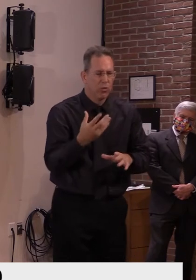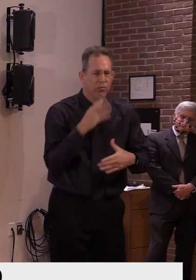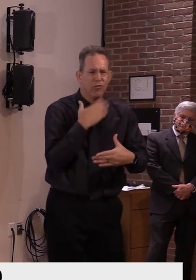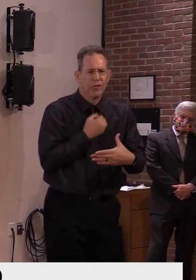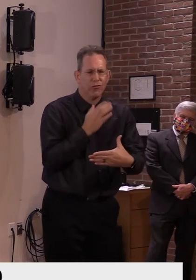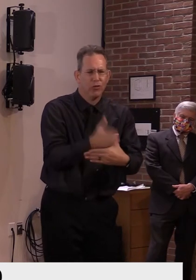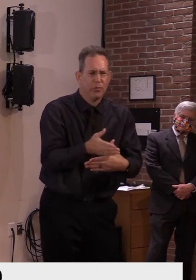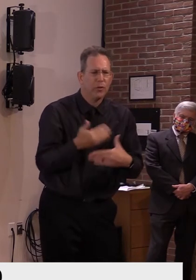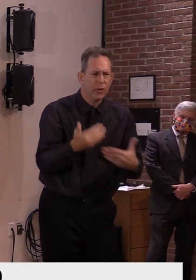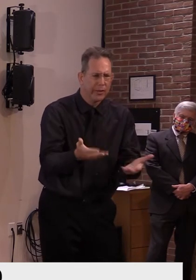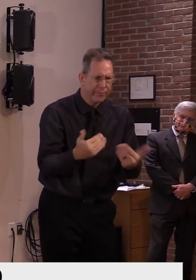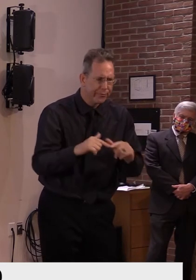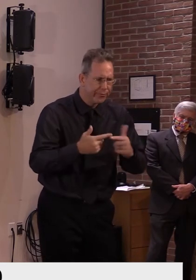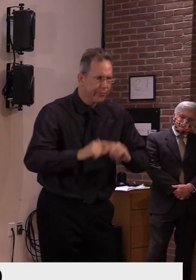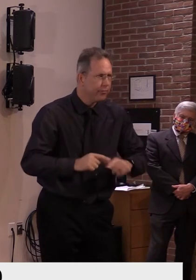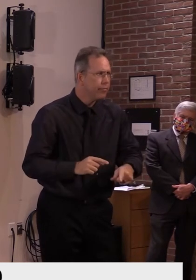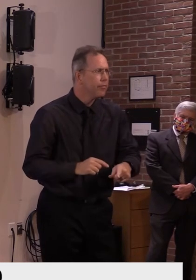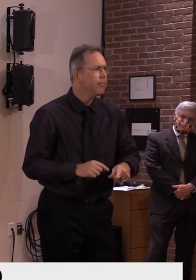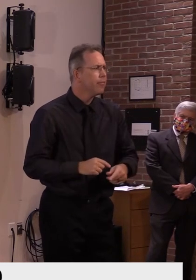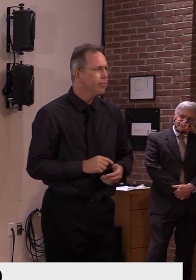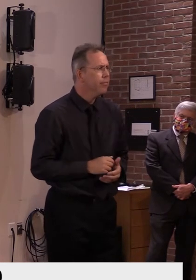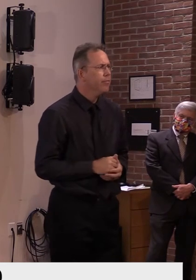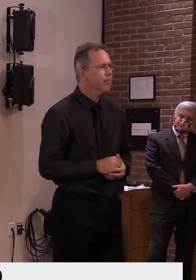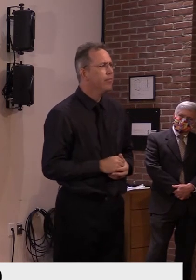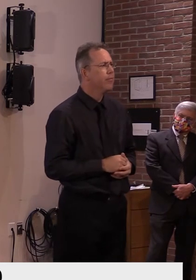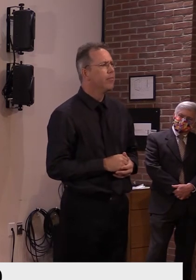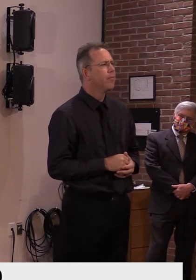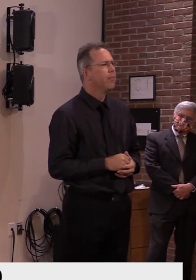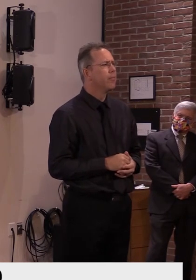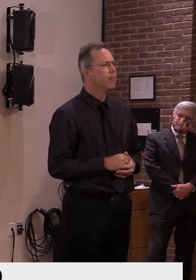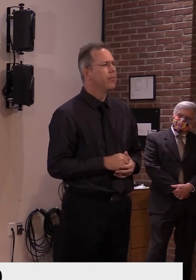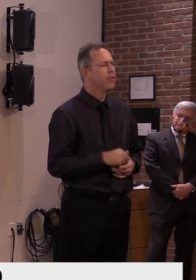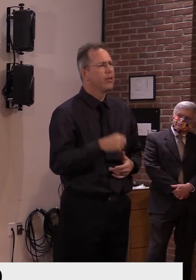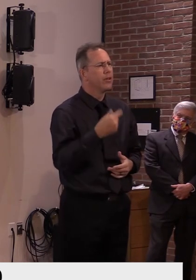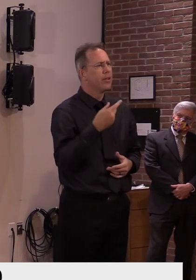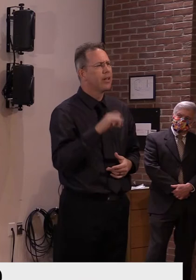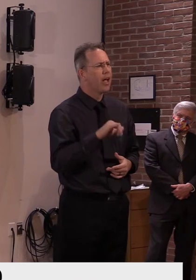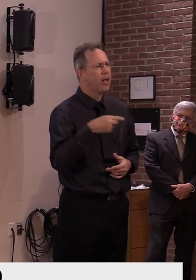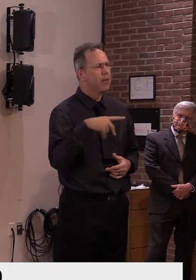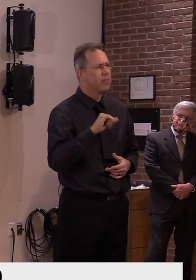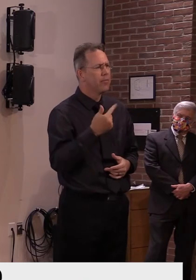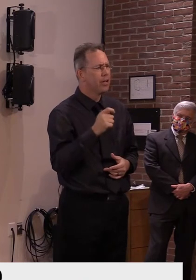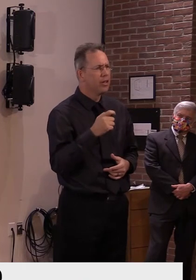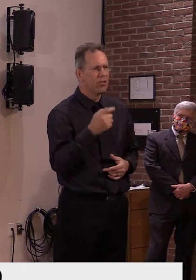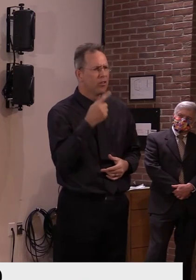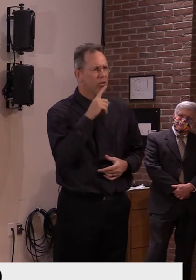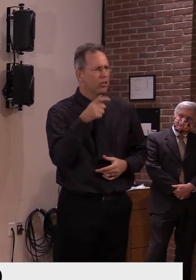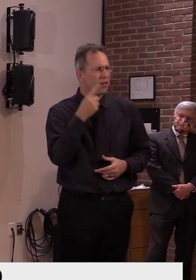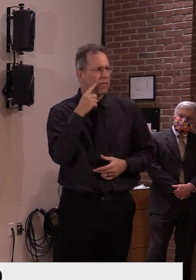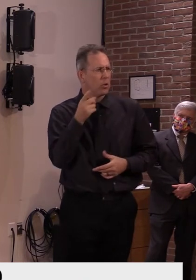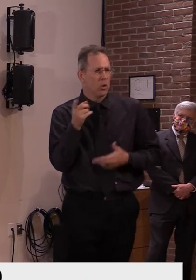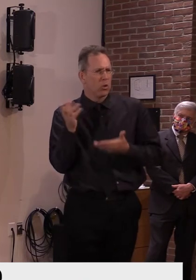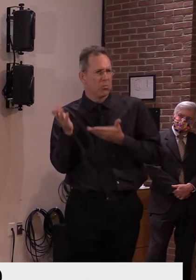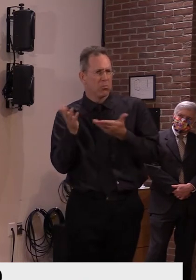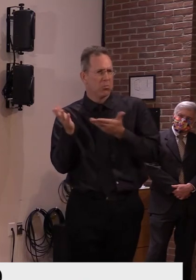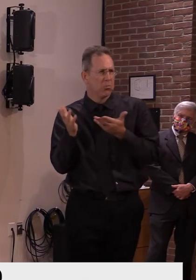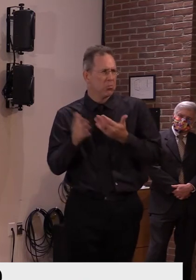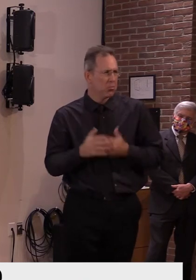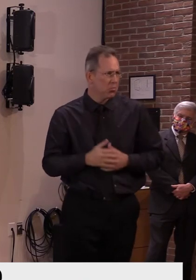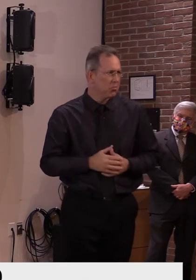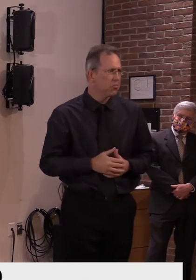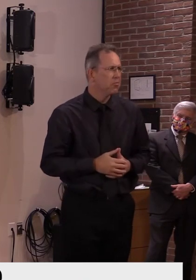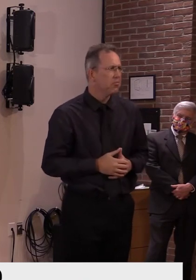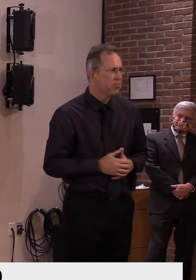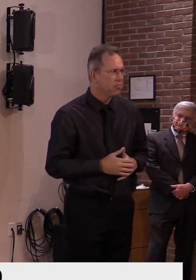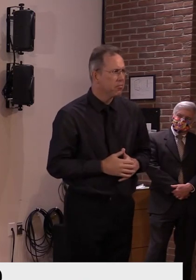governor, is for you or secretary condo. So I gather is available by video. Uh, the changes made earlier this month to